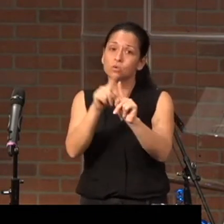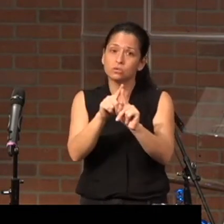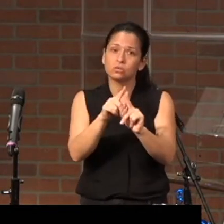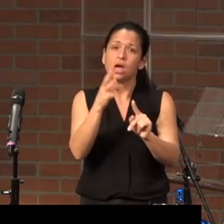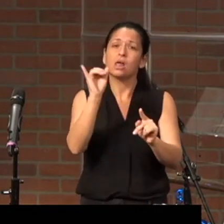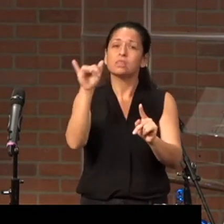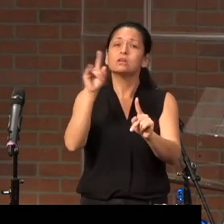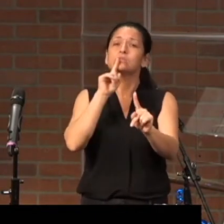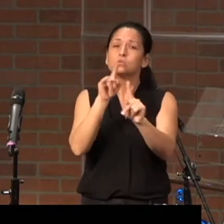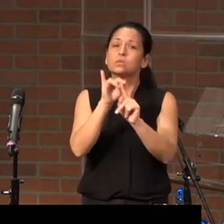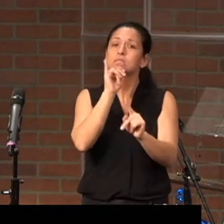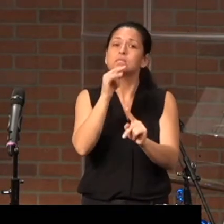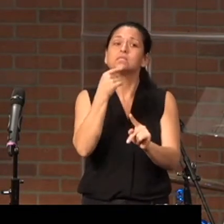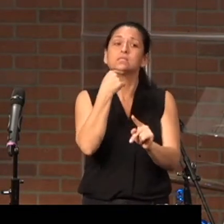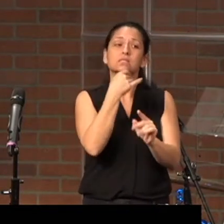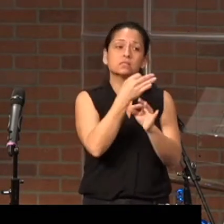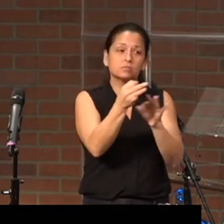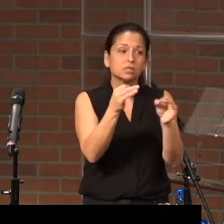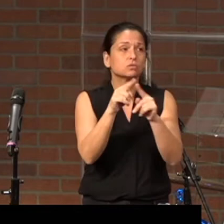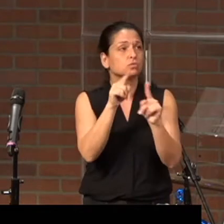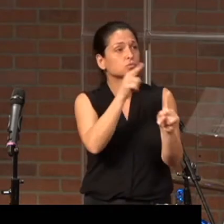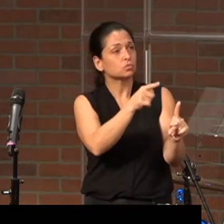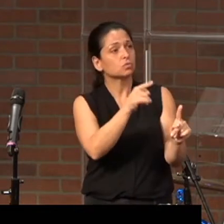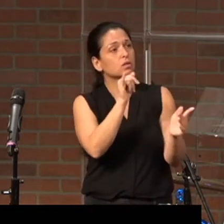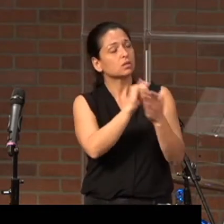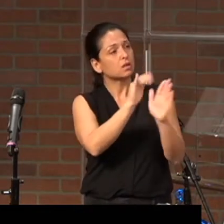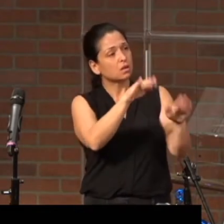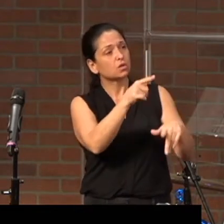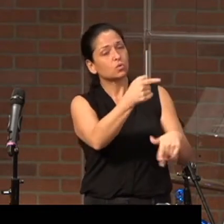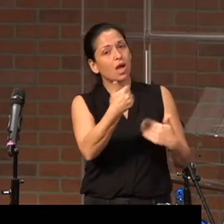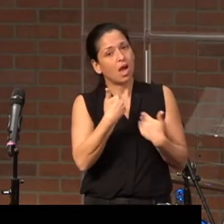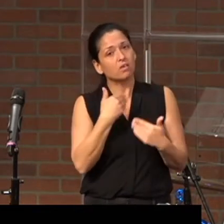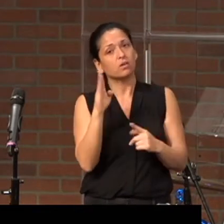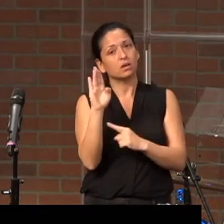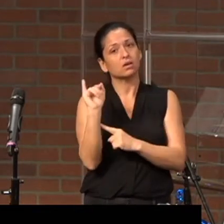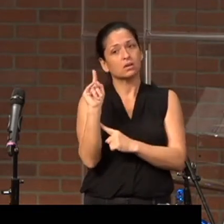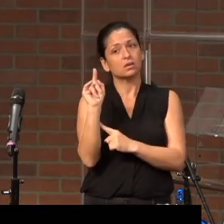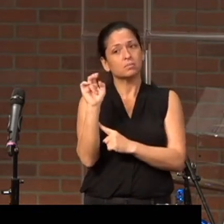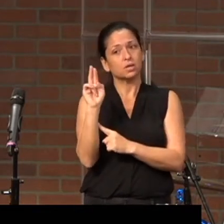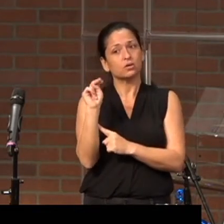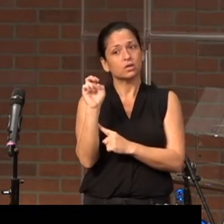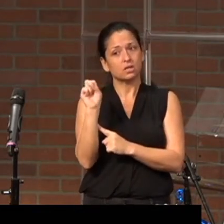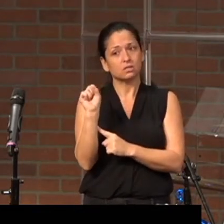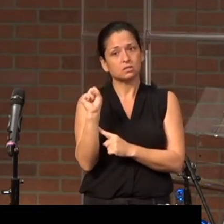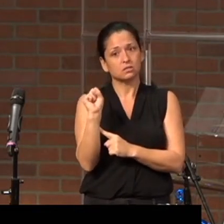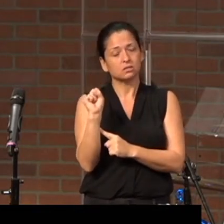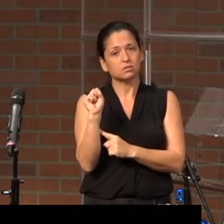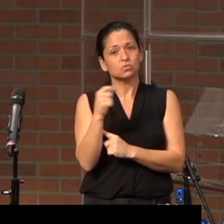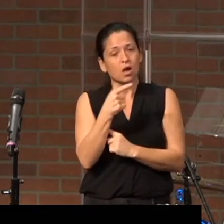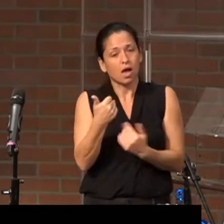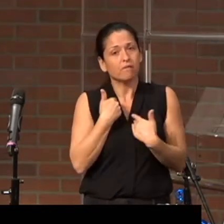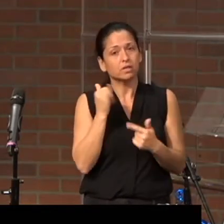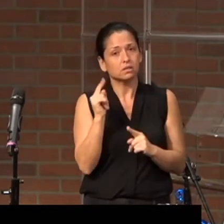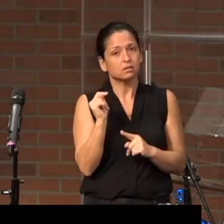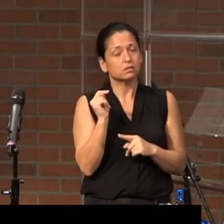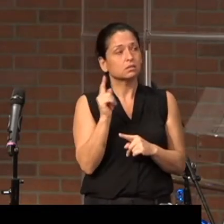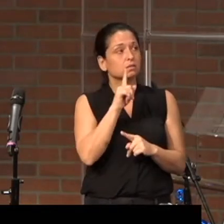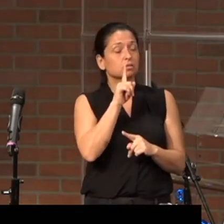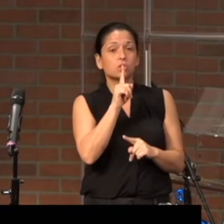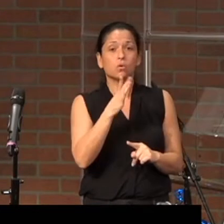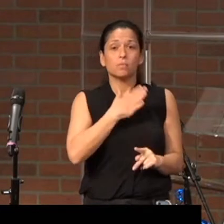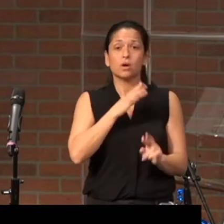the source is telling you, hey, you've got bitterness. And so my response,